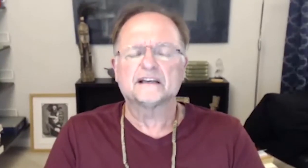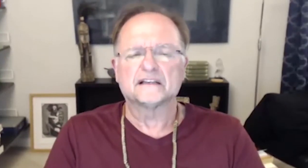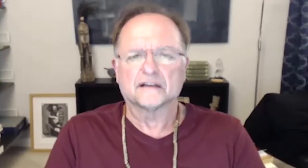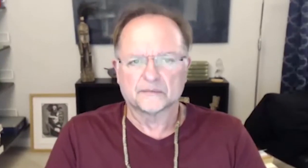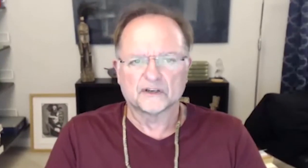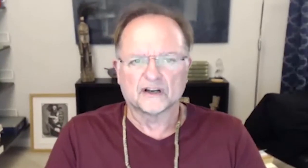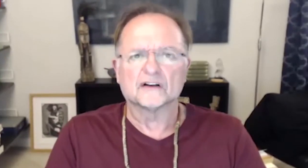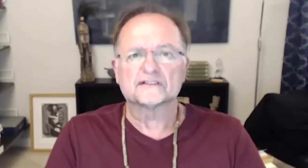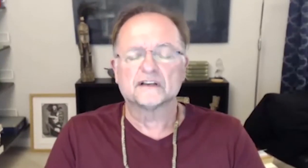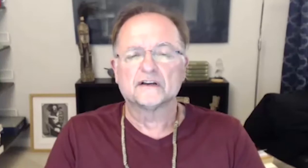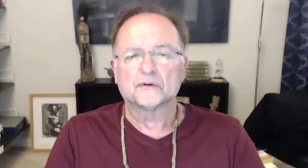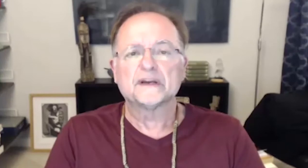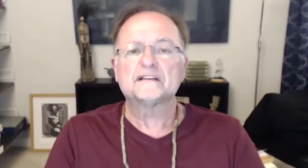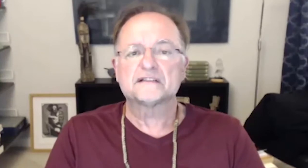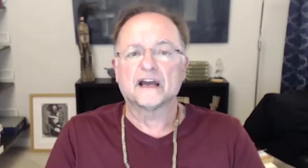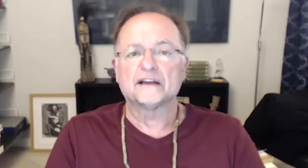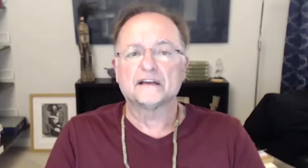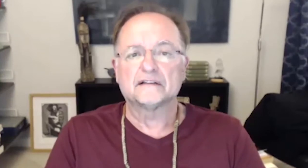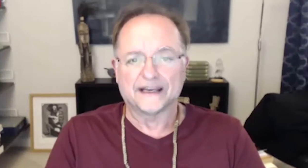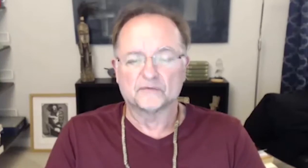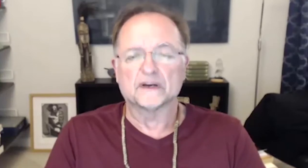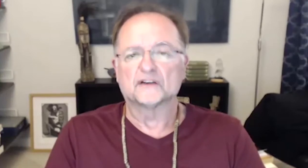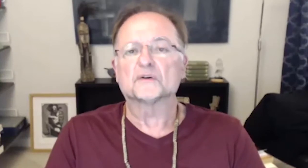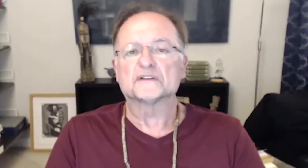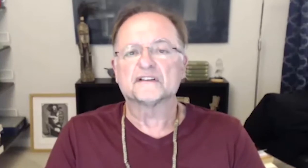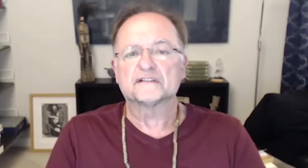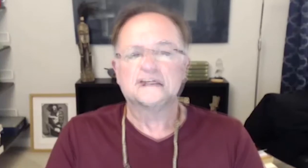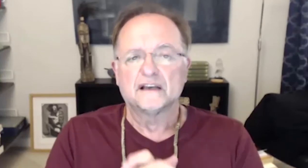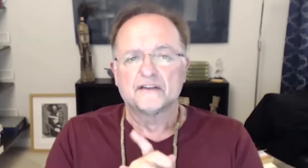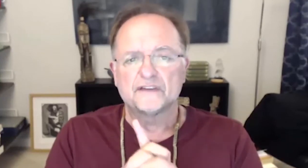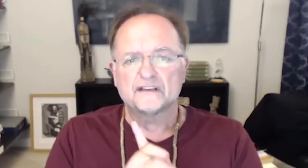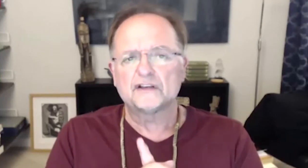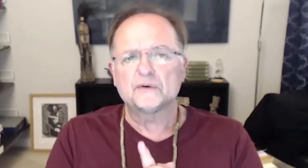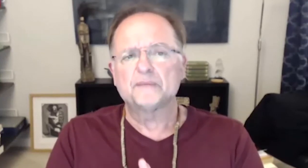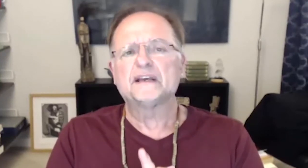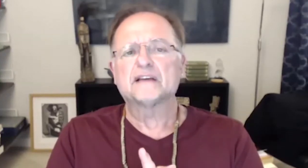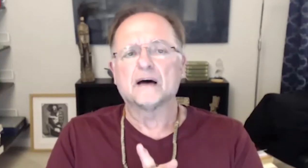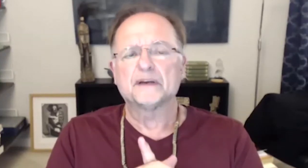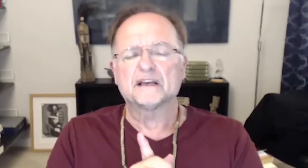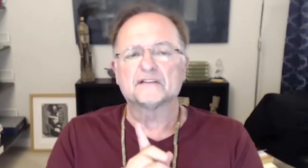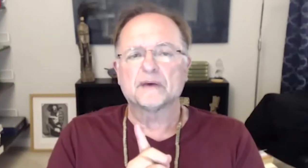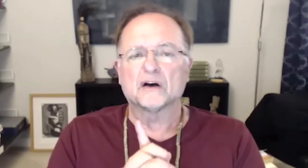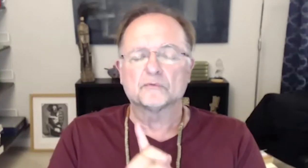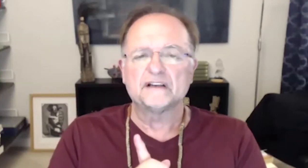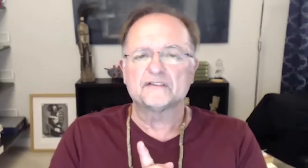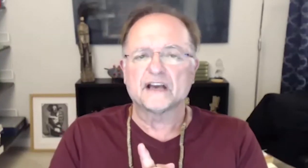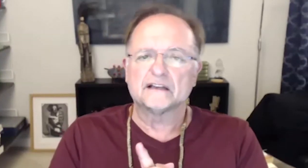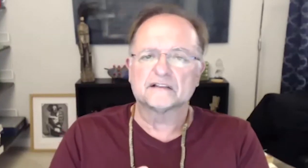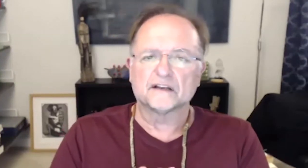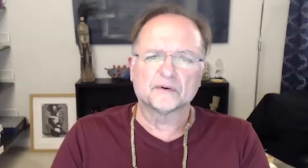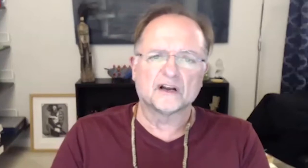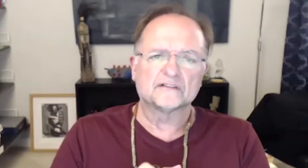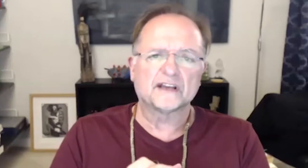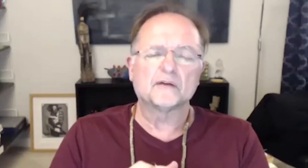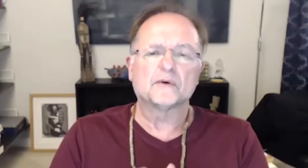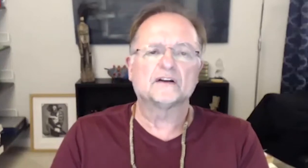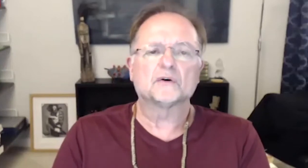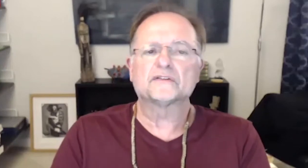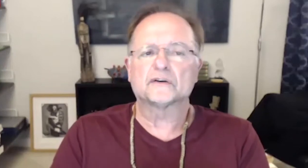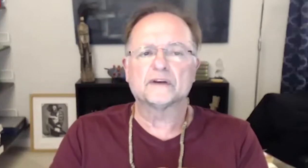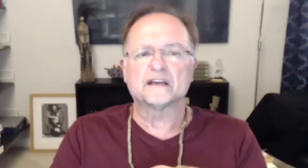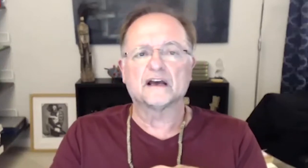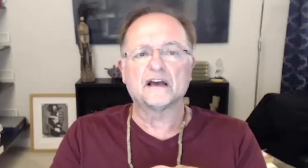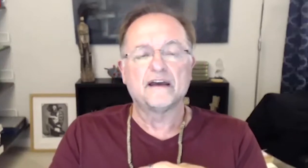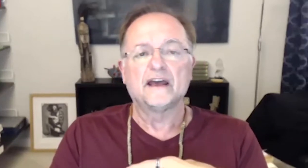investing in the liberal arts, redesigning gateway courses. This QEP topic is about redesigning the liberal arts gateway